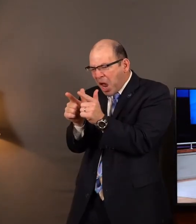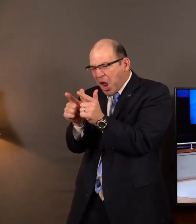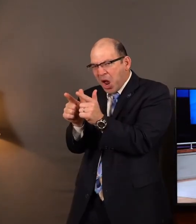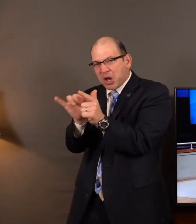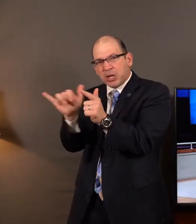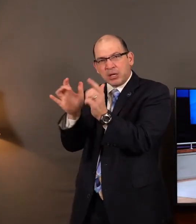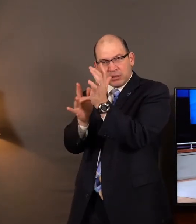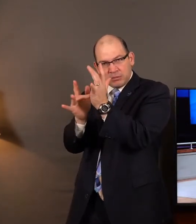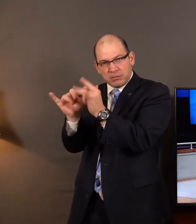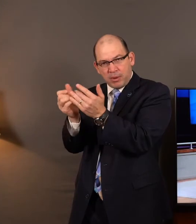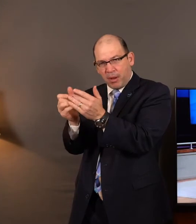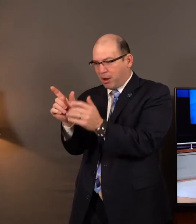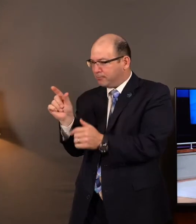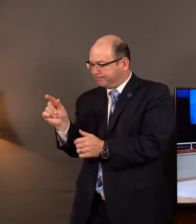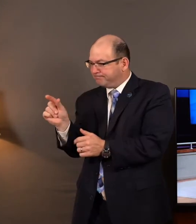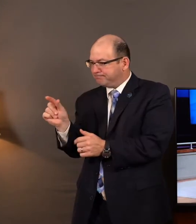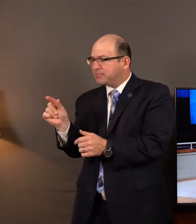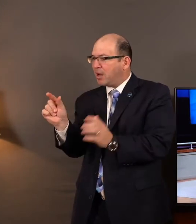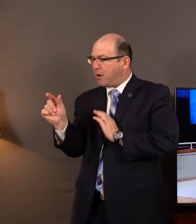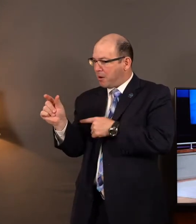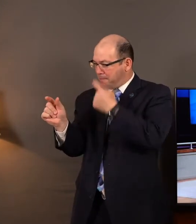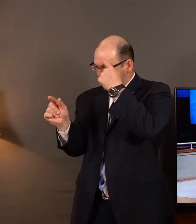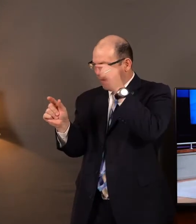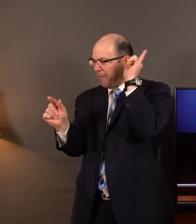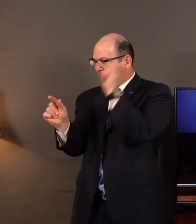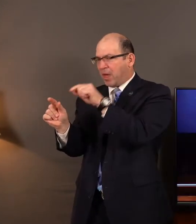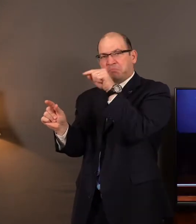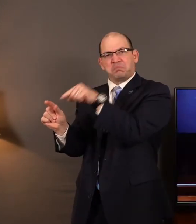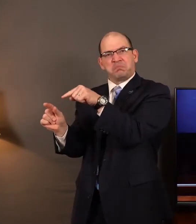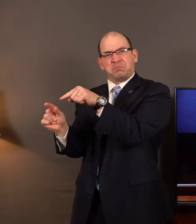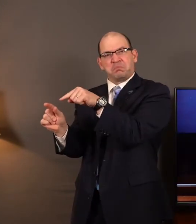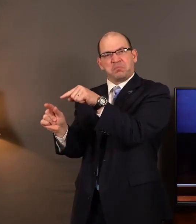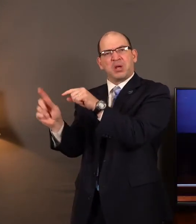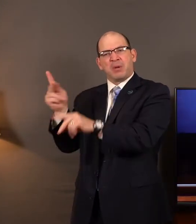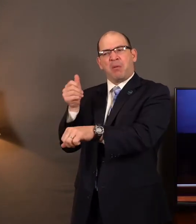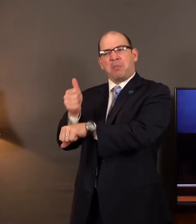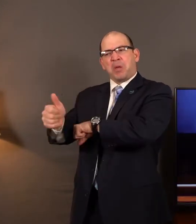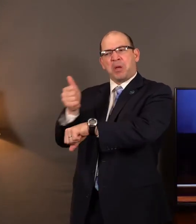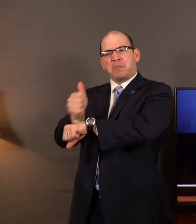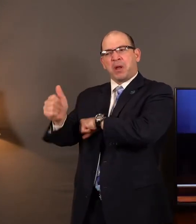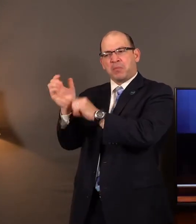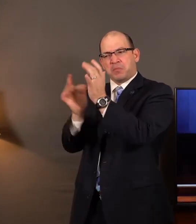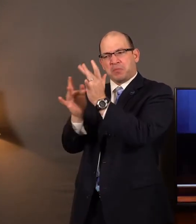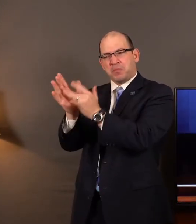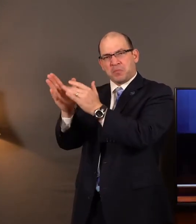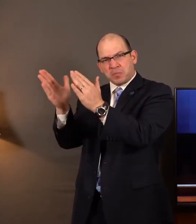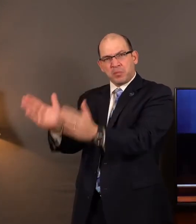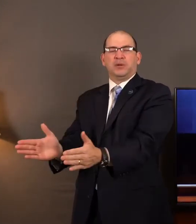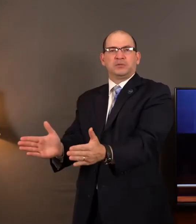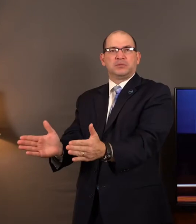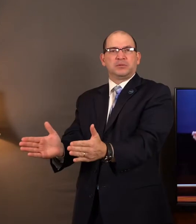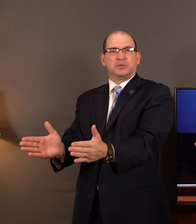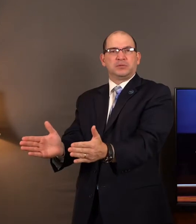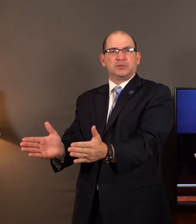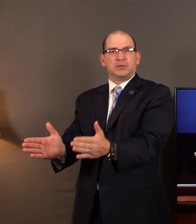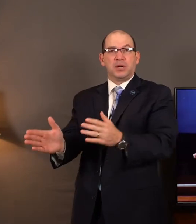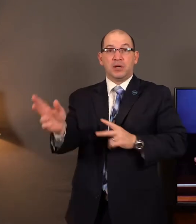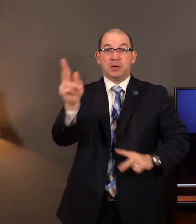hold in my hand tonight. We are blamed for being intolerant by the crowd. That of course is tolerant of anything